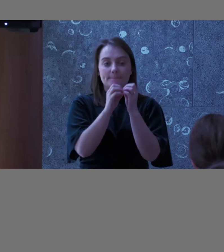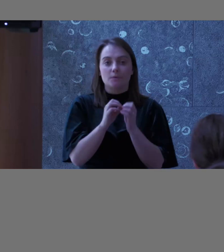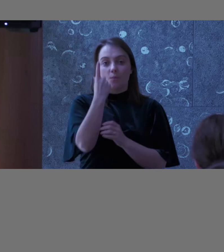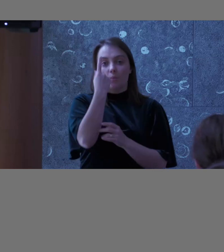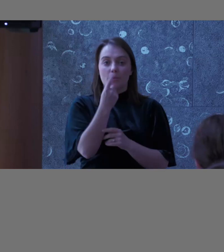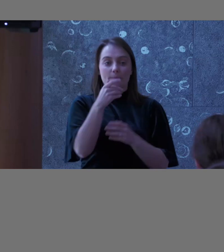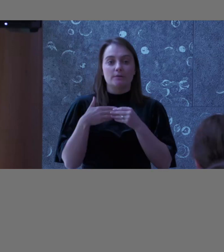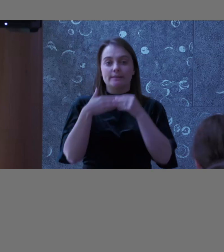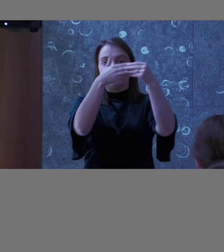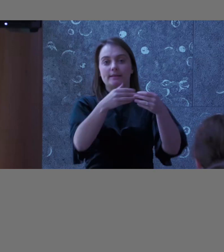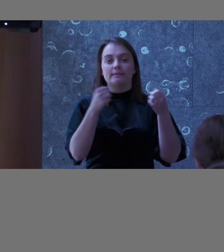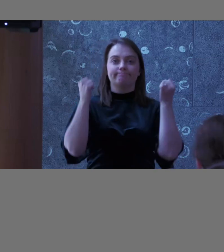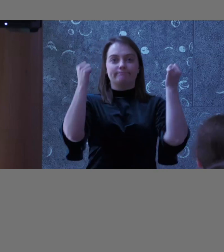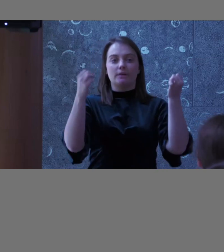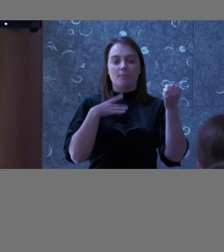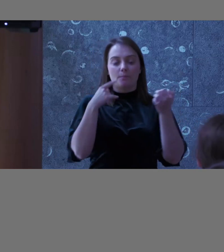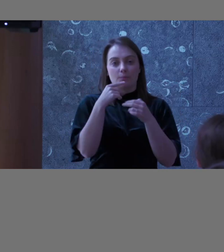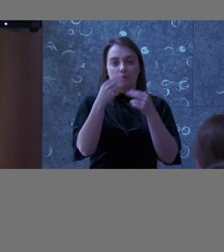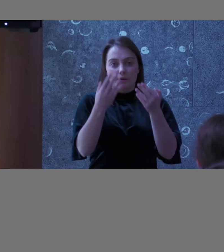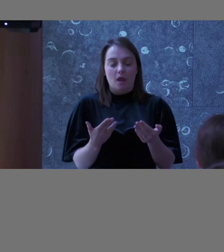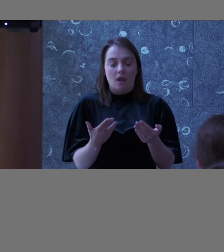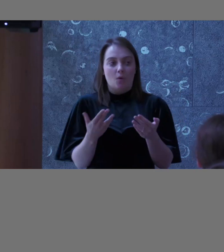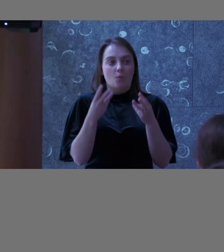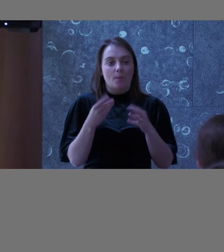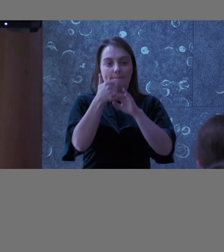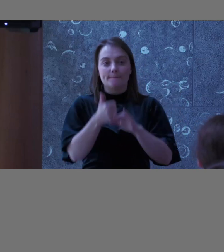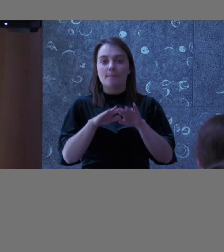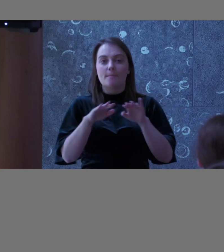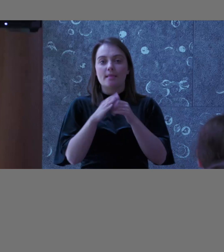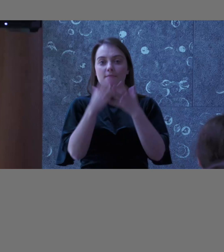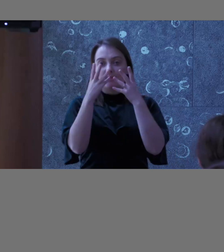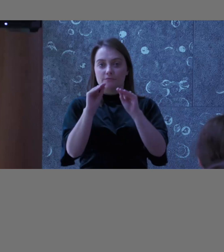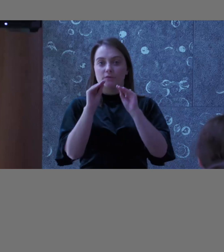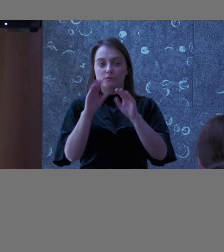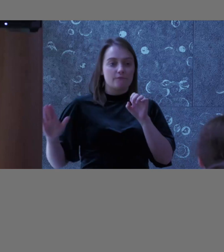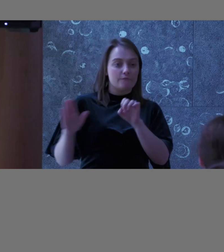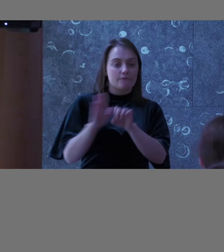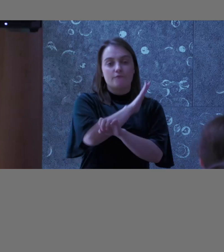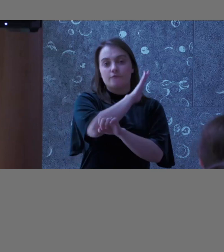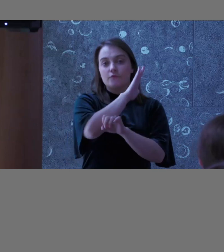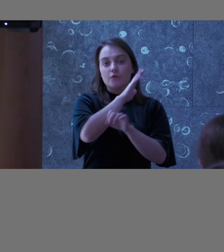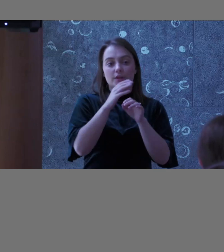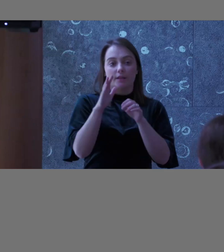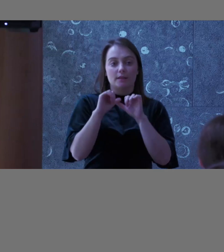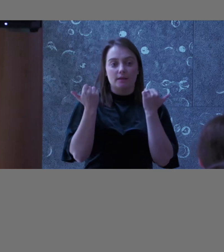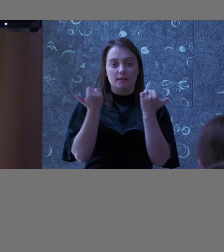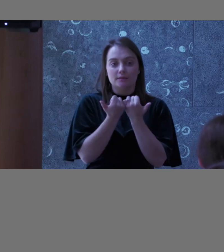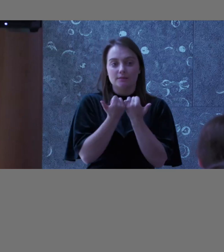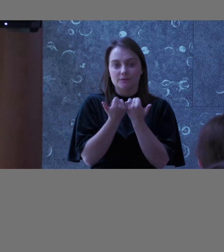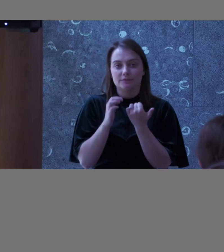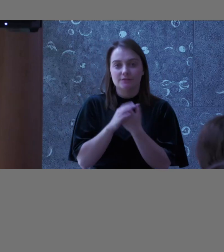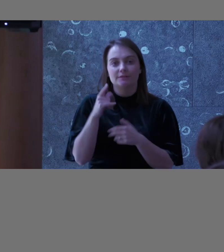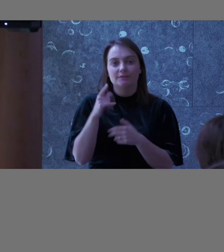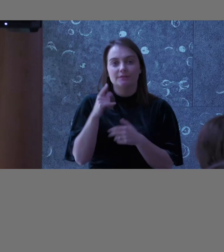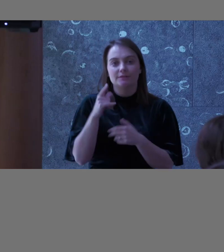champion, but what we try to do now is have a minimum level of education throughout the entire agency, so for us, we're mainly designers and